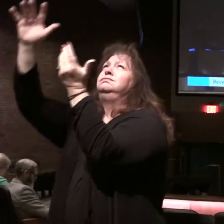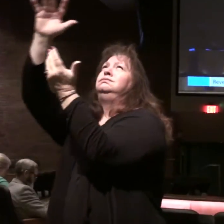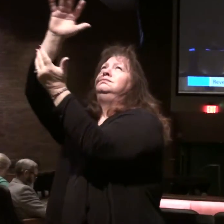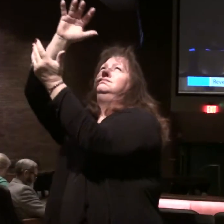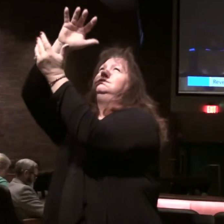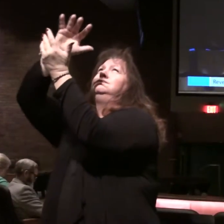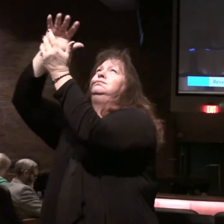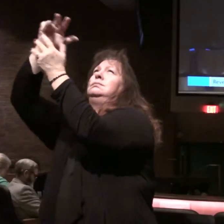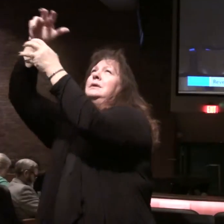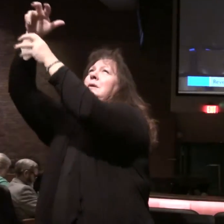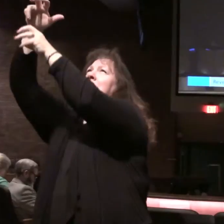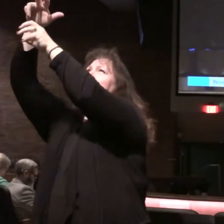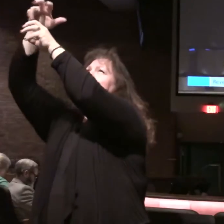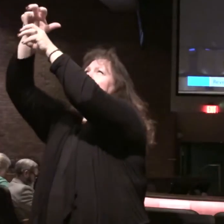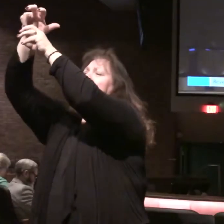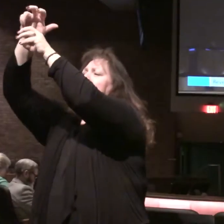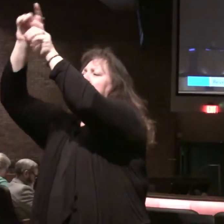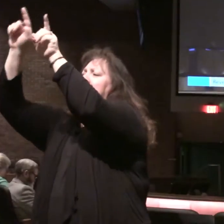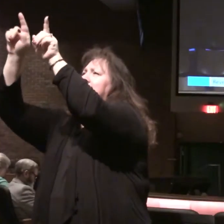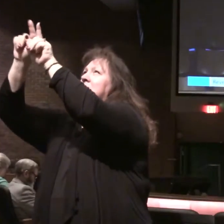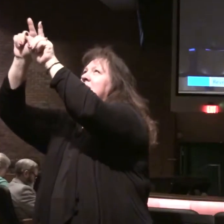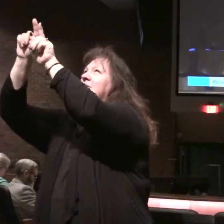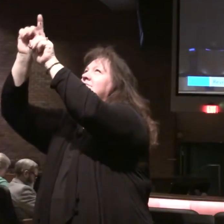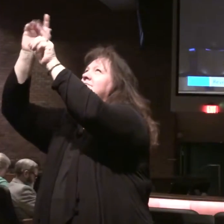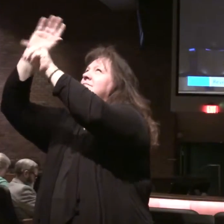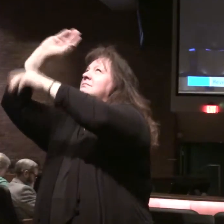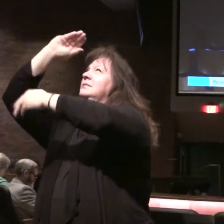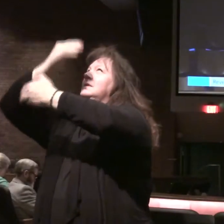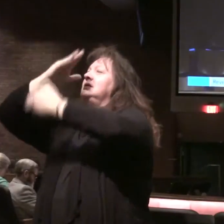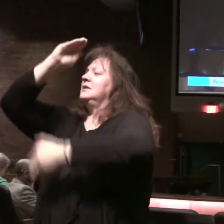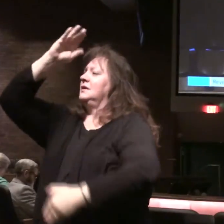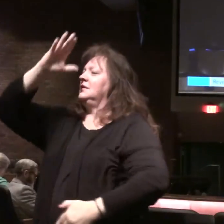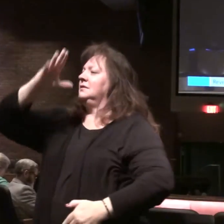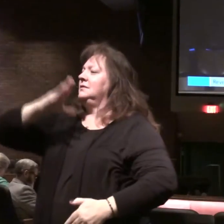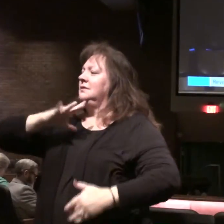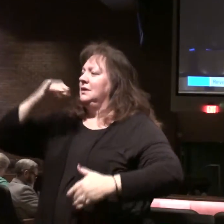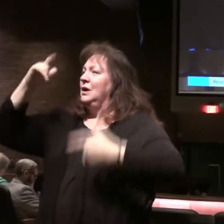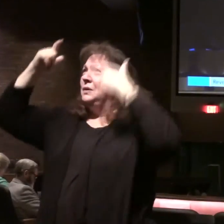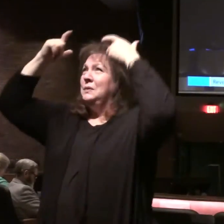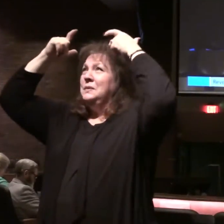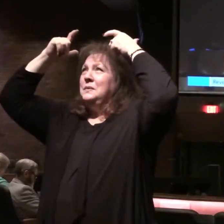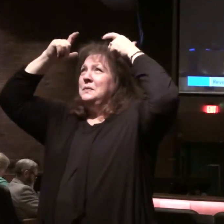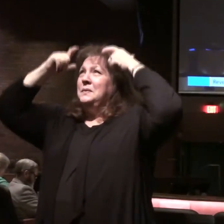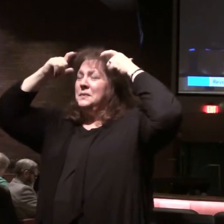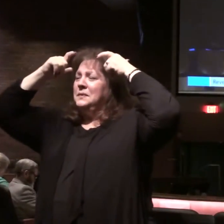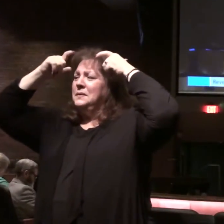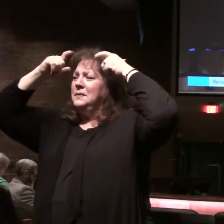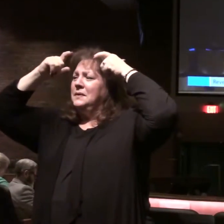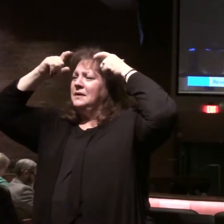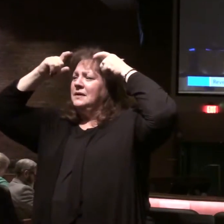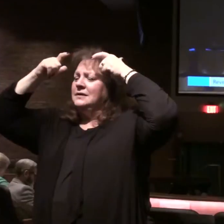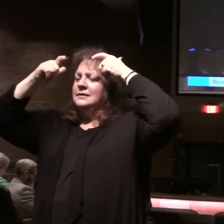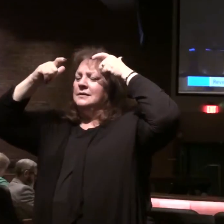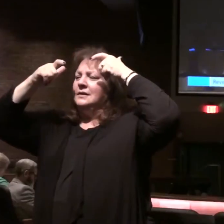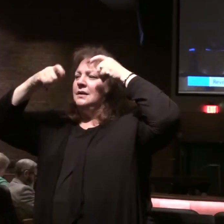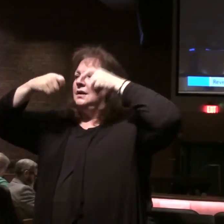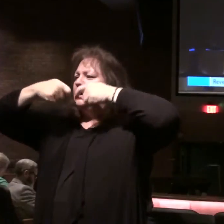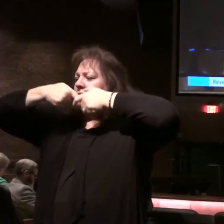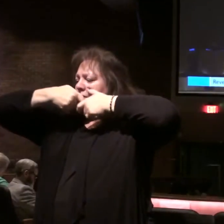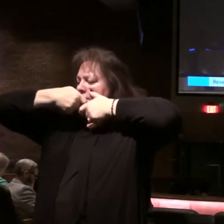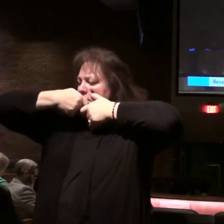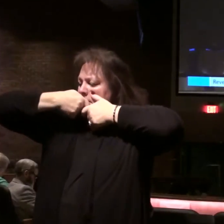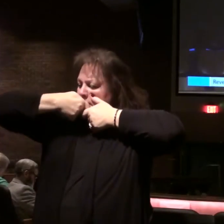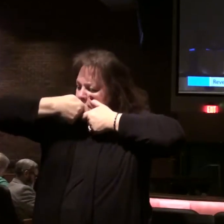sitting on the cloud was one like a son of man, having a golden crown on his head and a sharp sickle